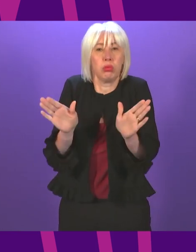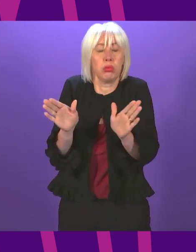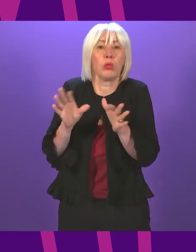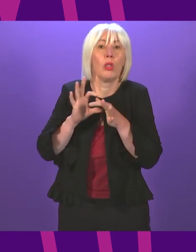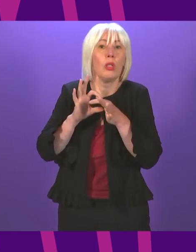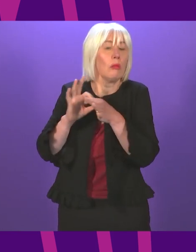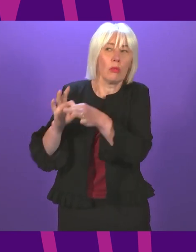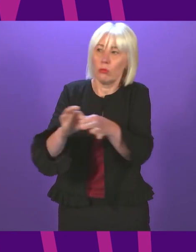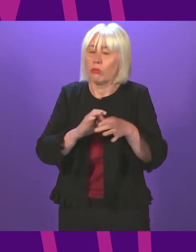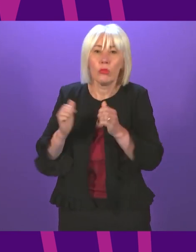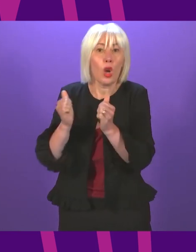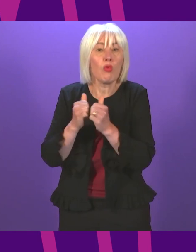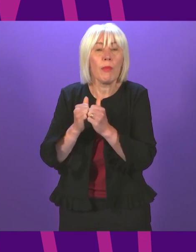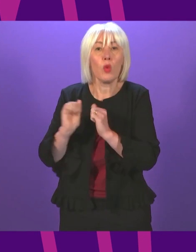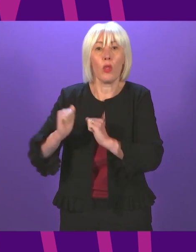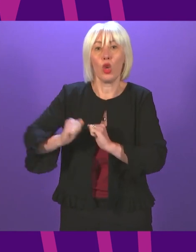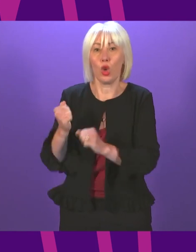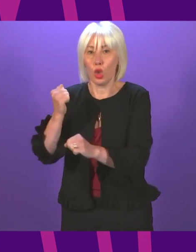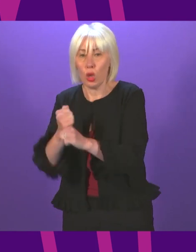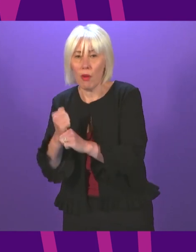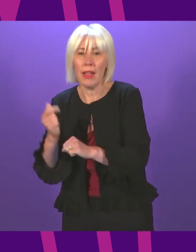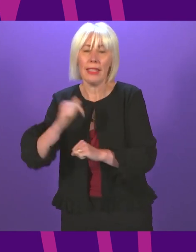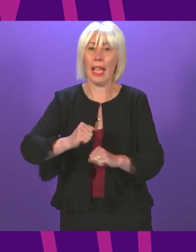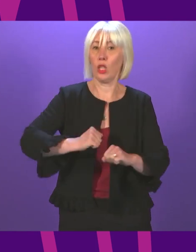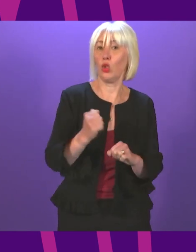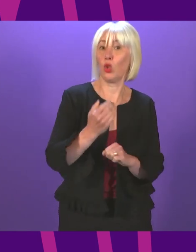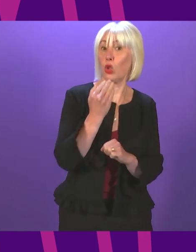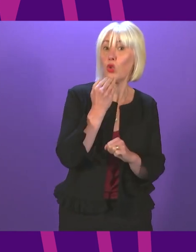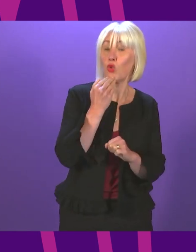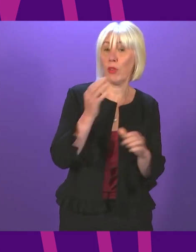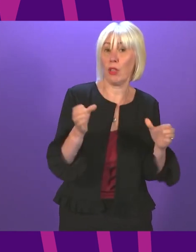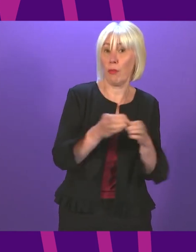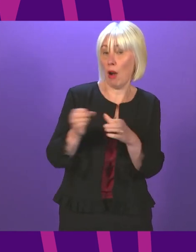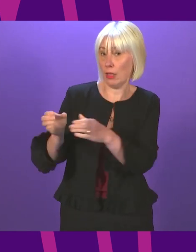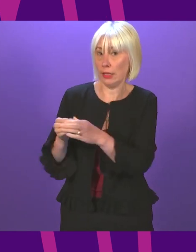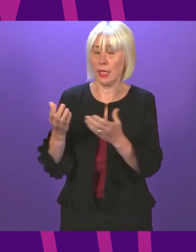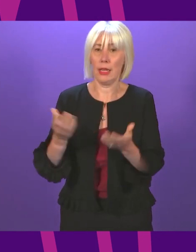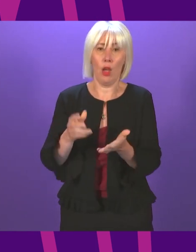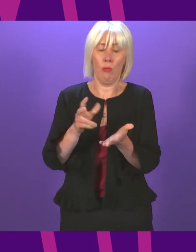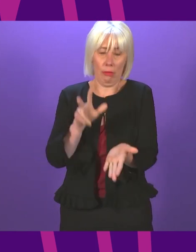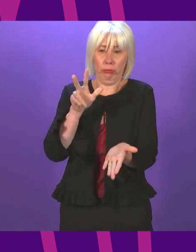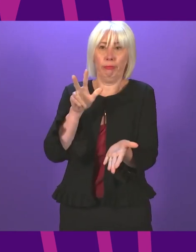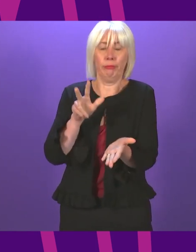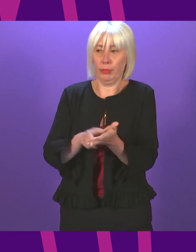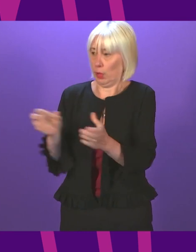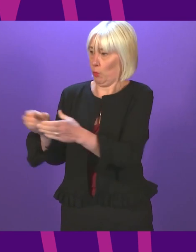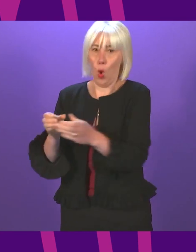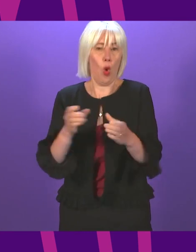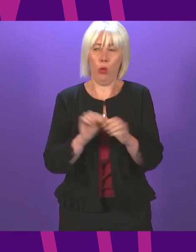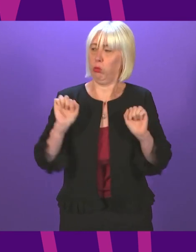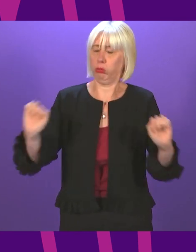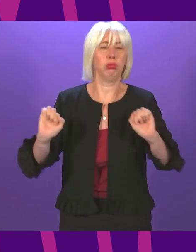been reached between the Scottish Government and the Scottish Green Party, and now endorsed overwhelmingly by our respective party